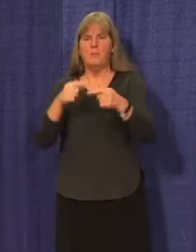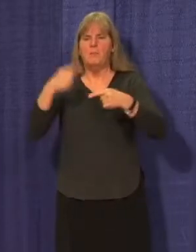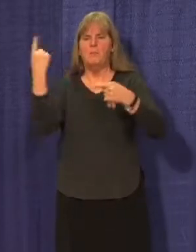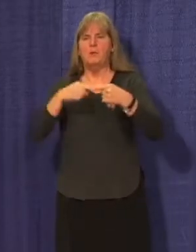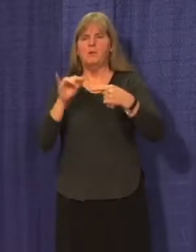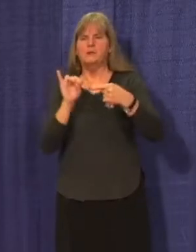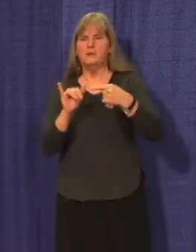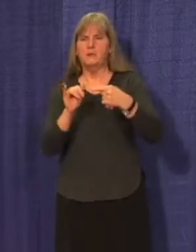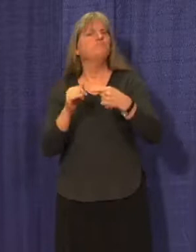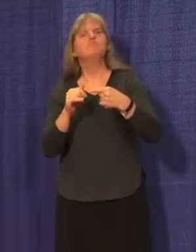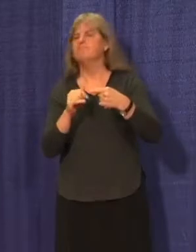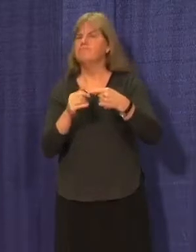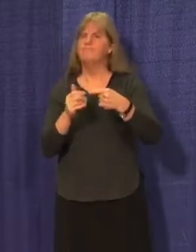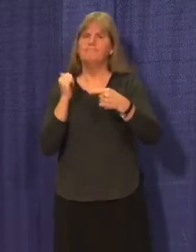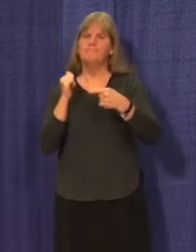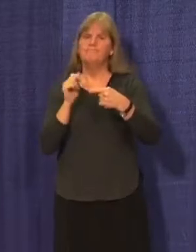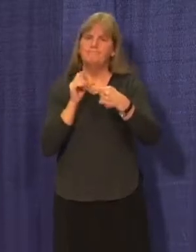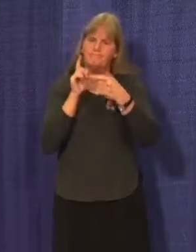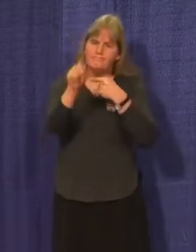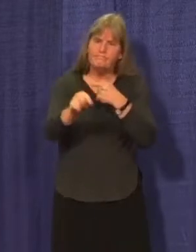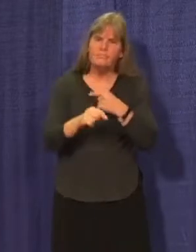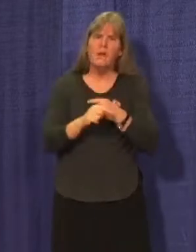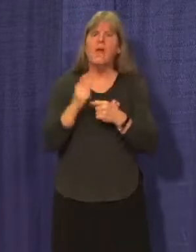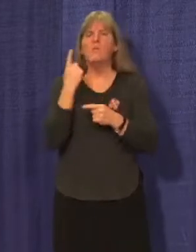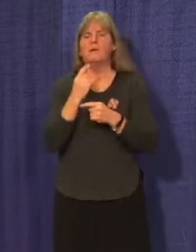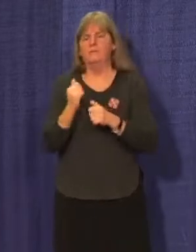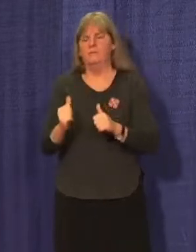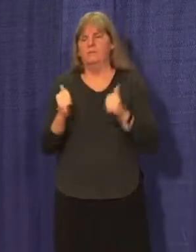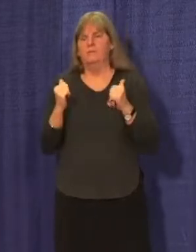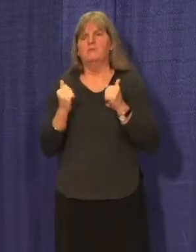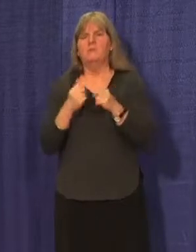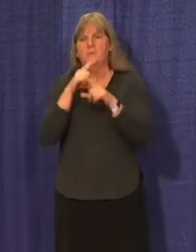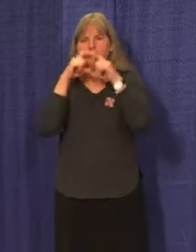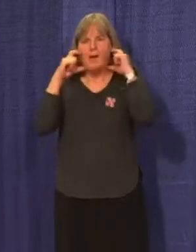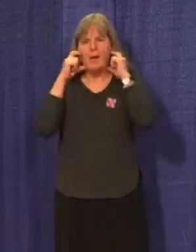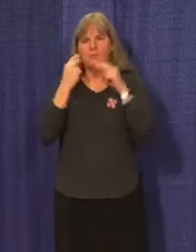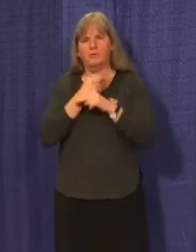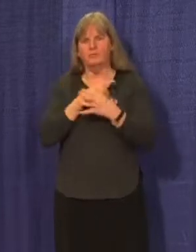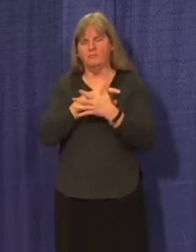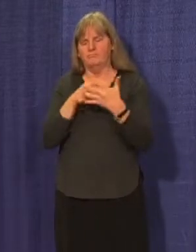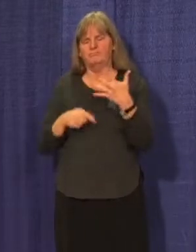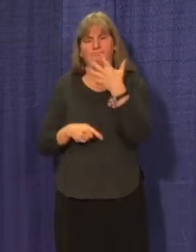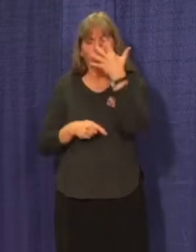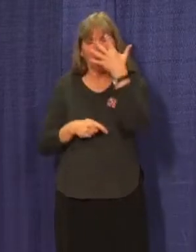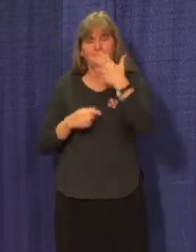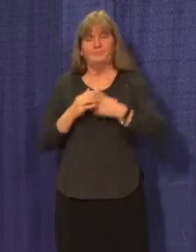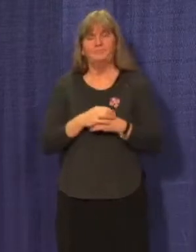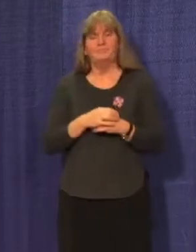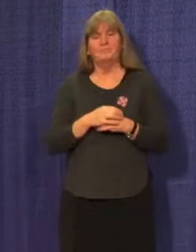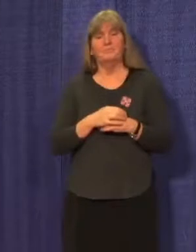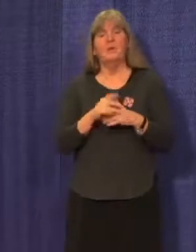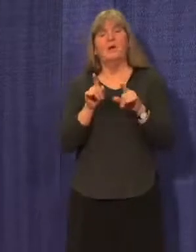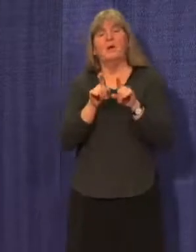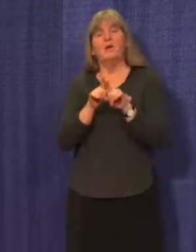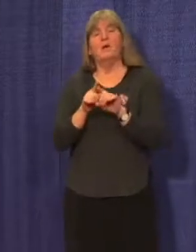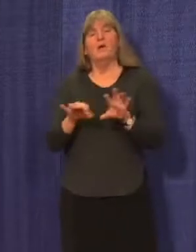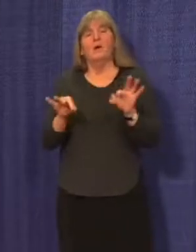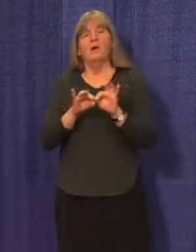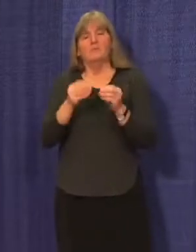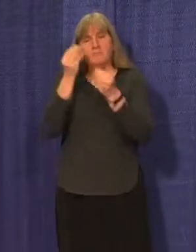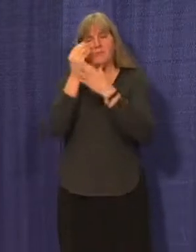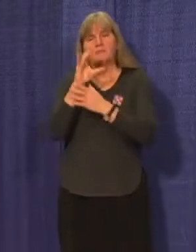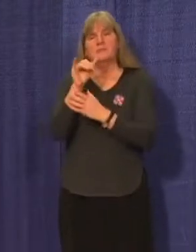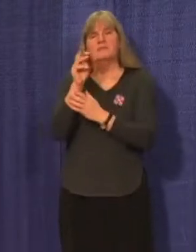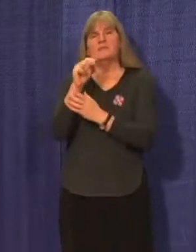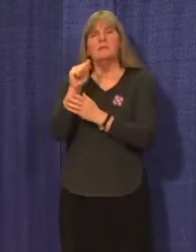and one is for refusing to wear a mask. I also want to take this opportunity to thank our CIMA